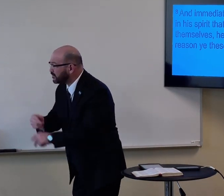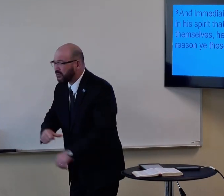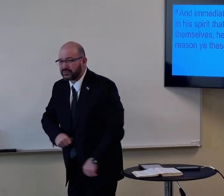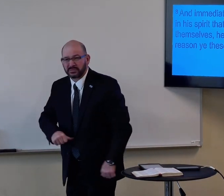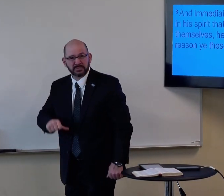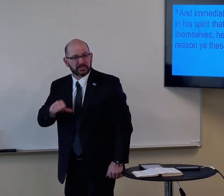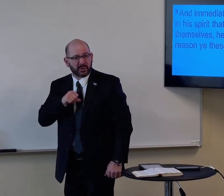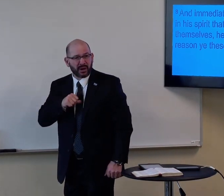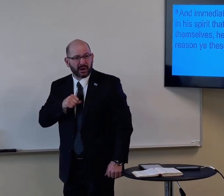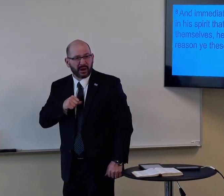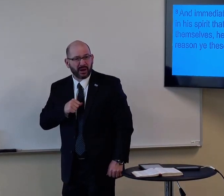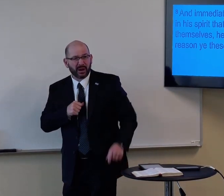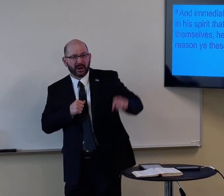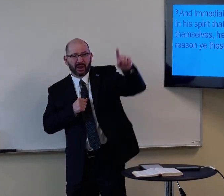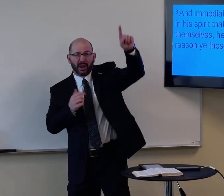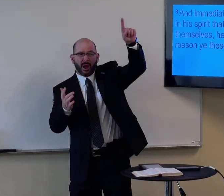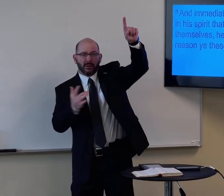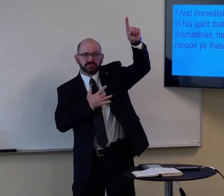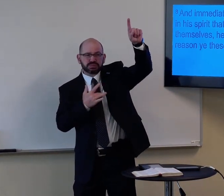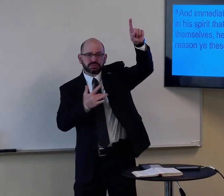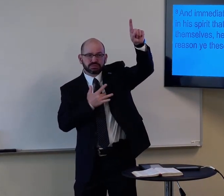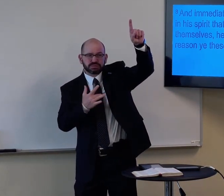So please be careful. Pride is such a bad thing.